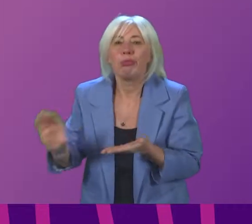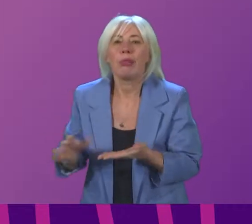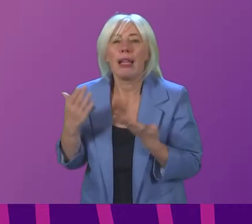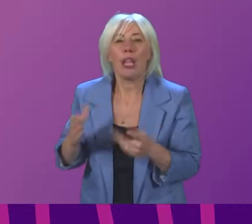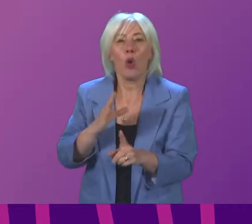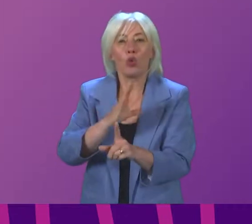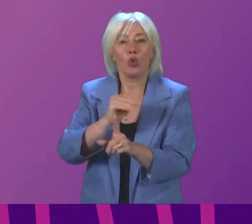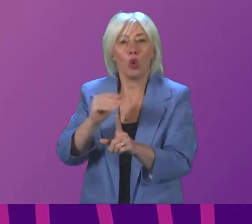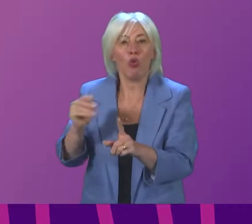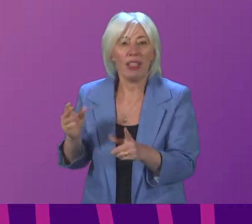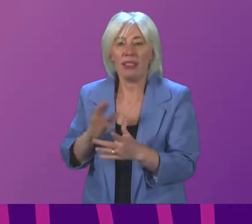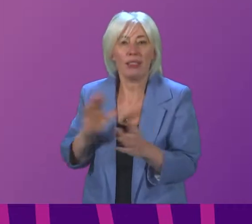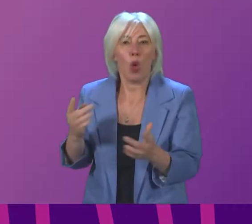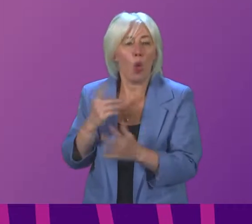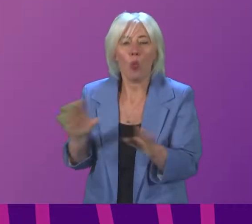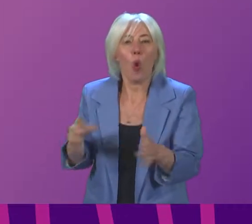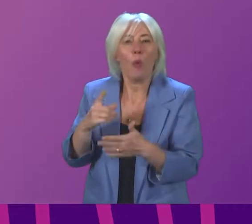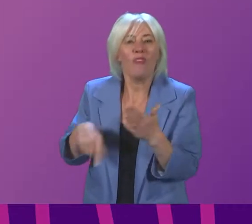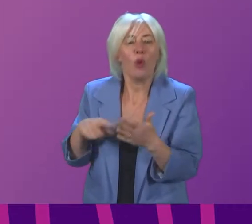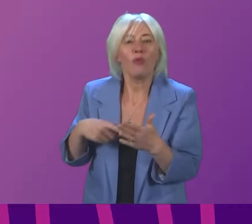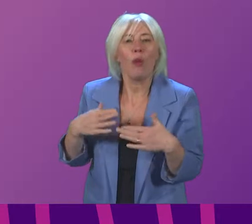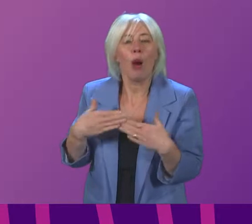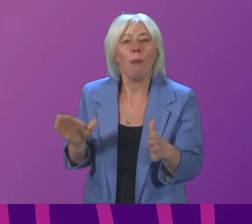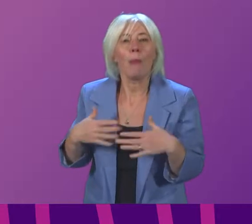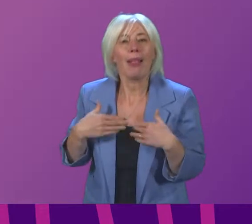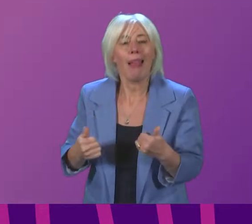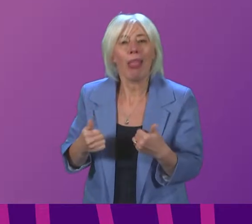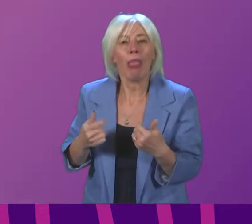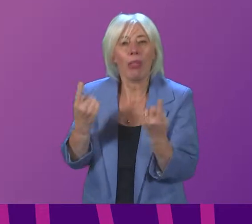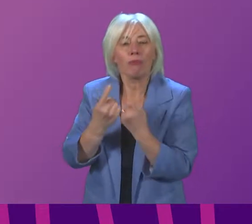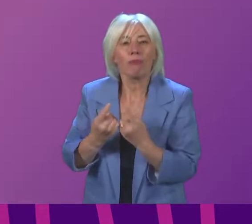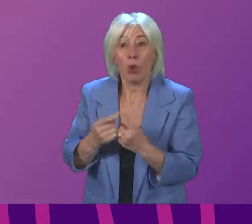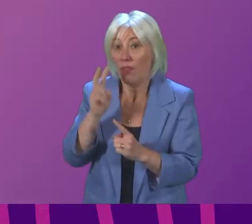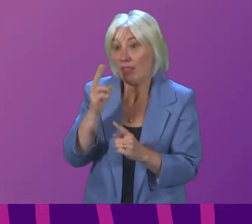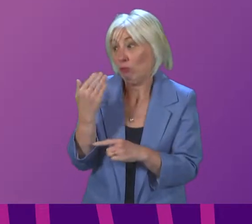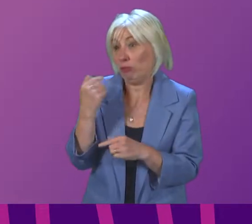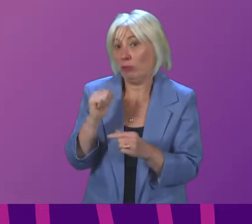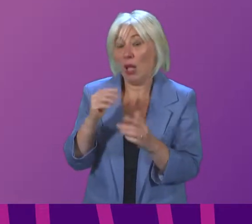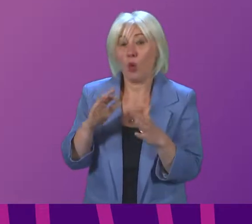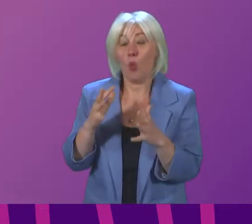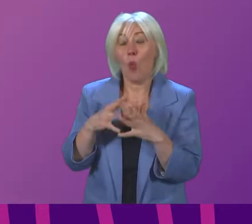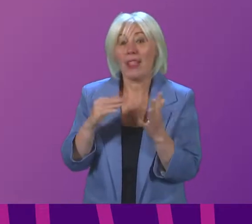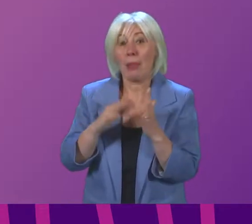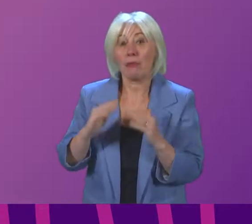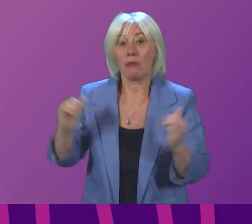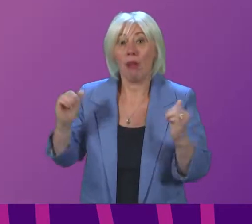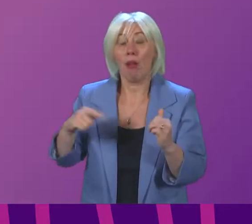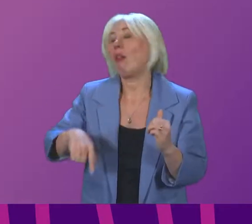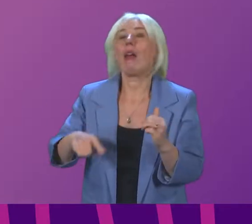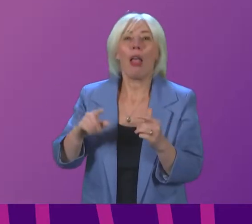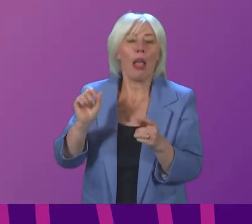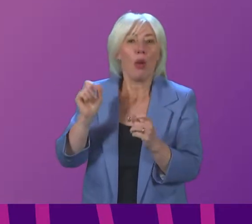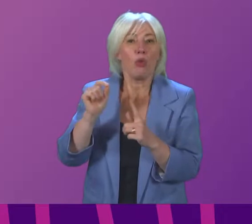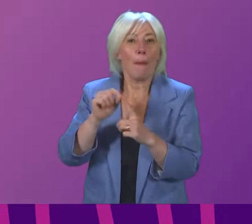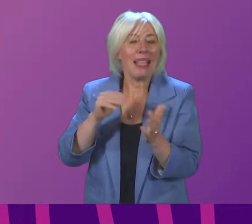is full of zealots who won't vote for public health measures as we have seen over recent days at Westminster and the prime minister doesn't have the political capital to